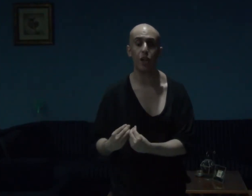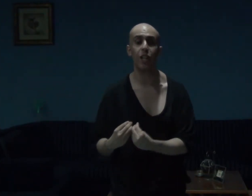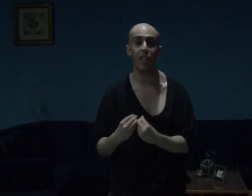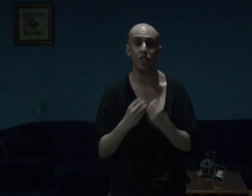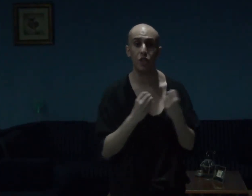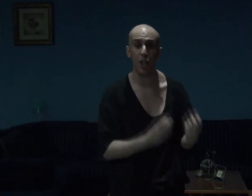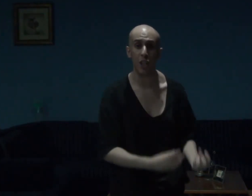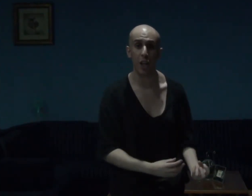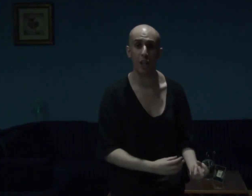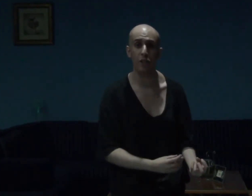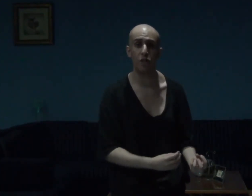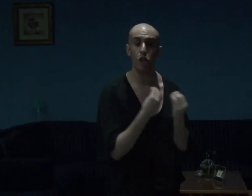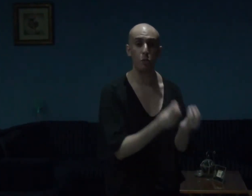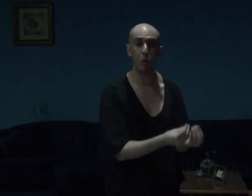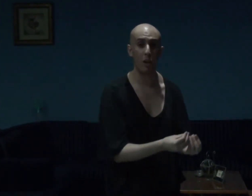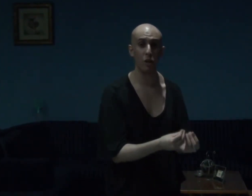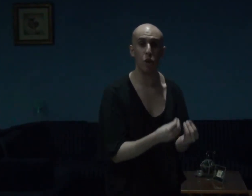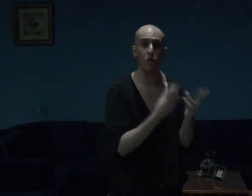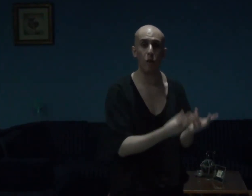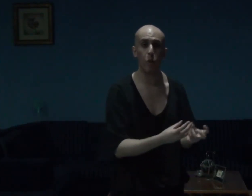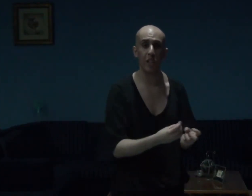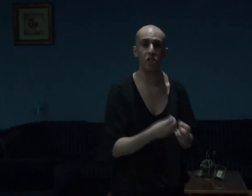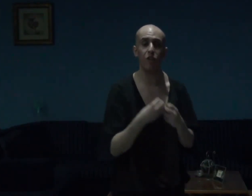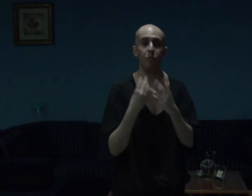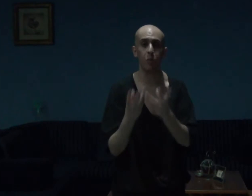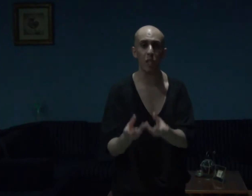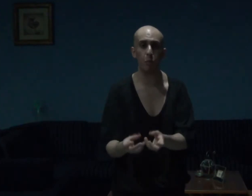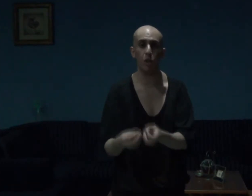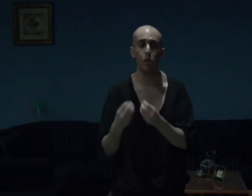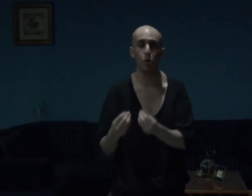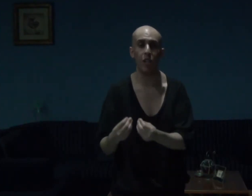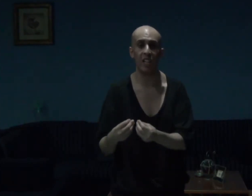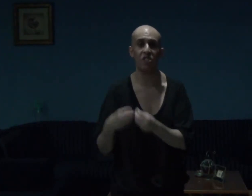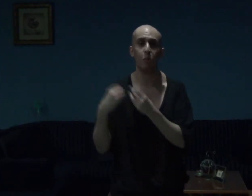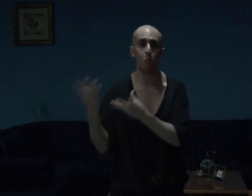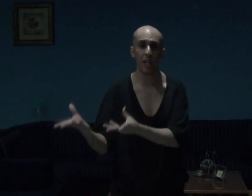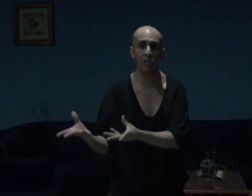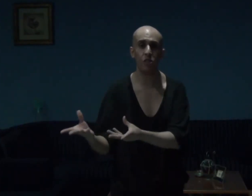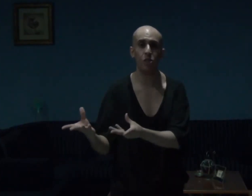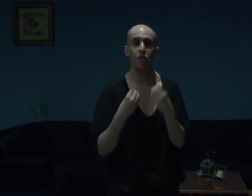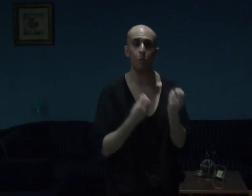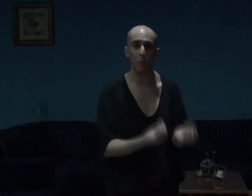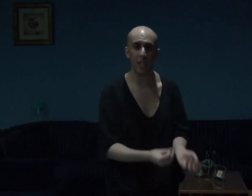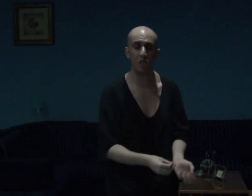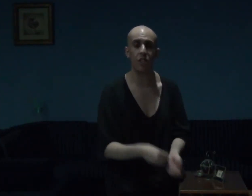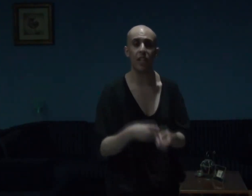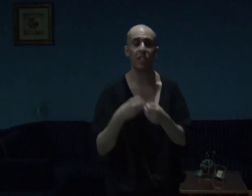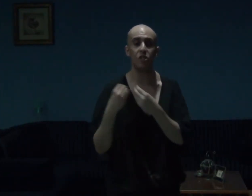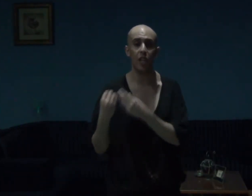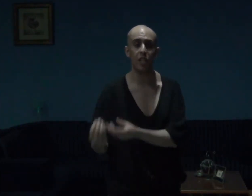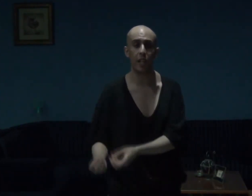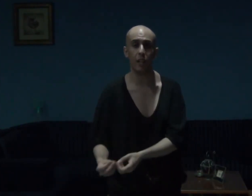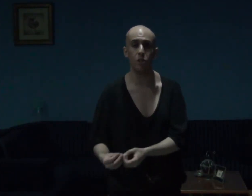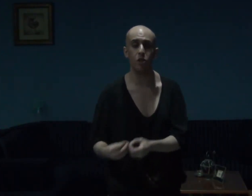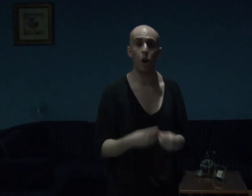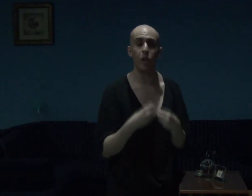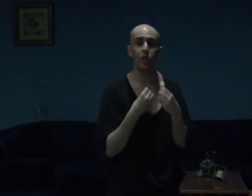guys and gals, is part of a race of people, known as, Picts, and the Picts guys and gals, are a